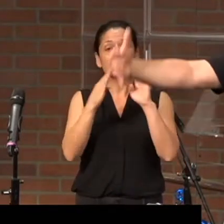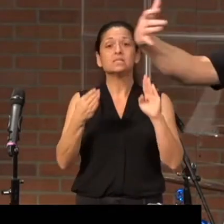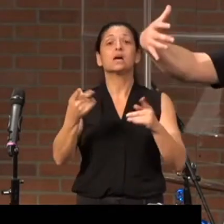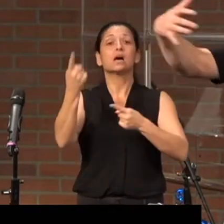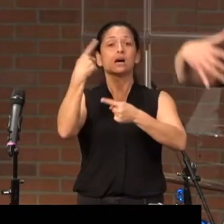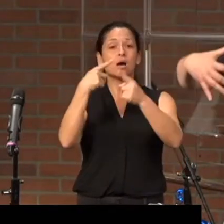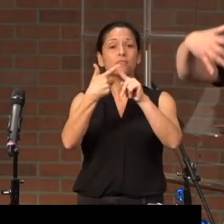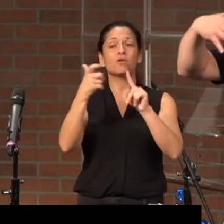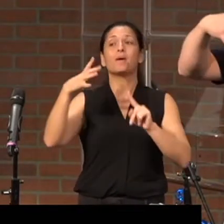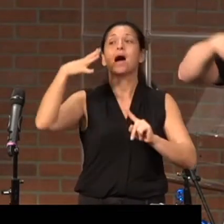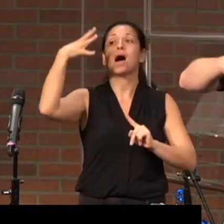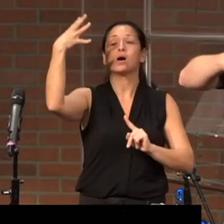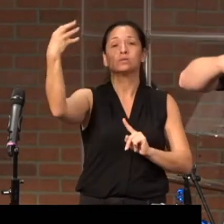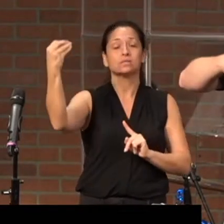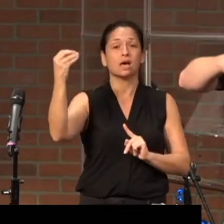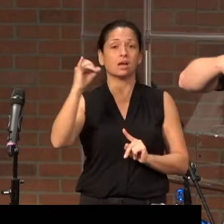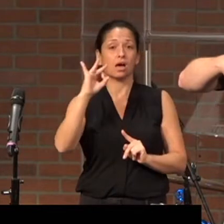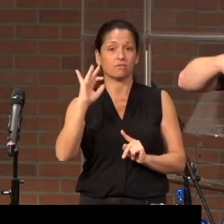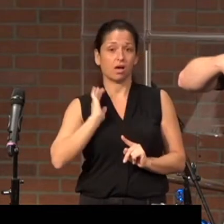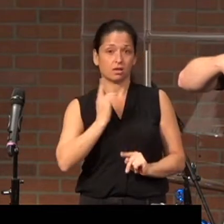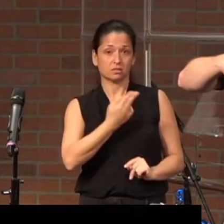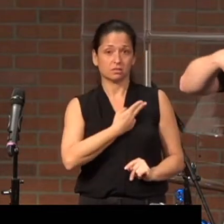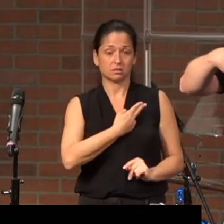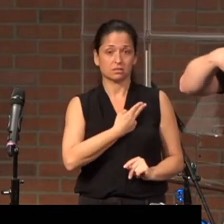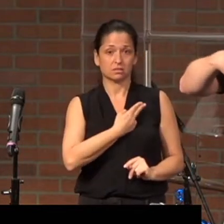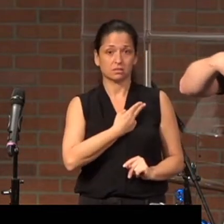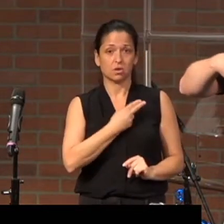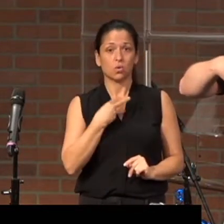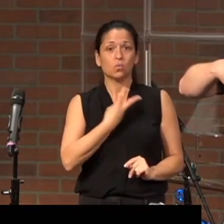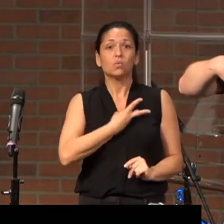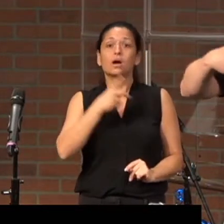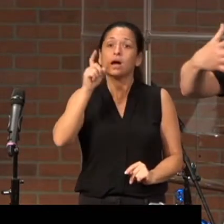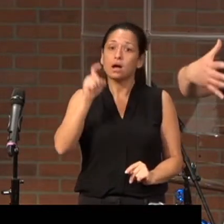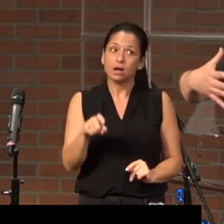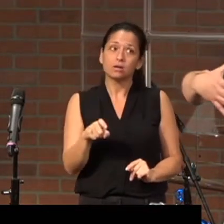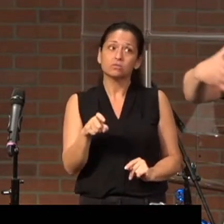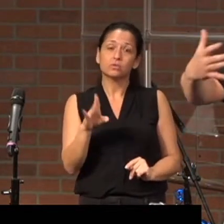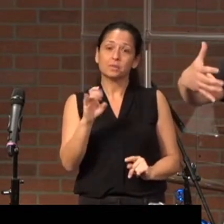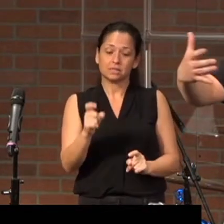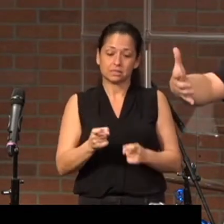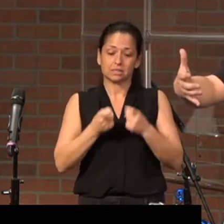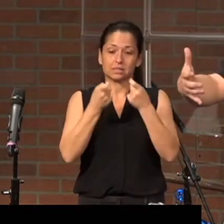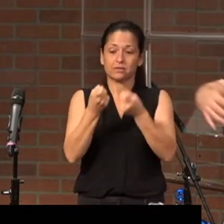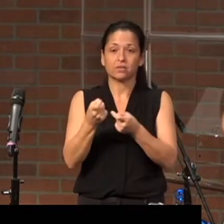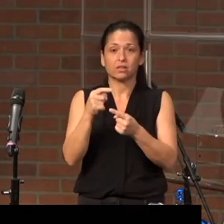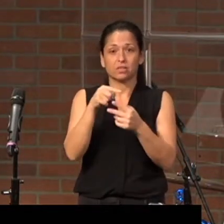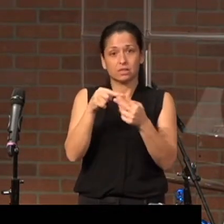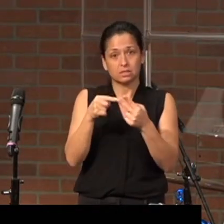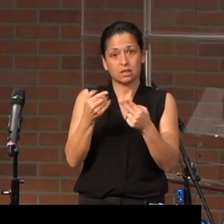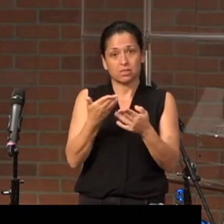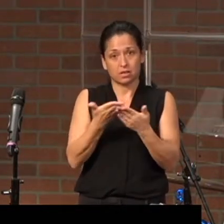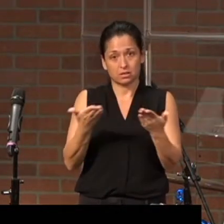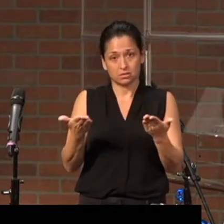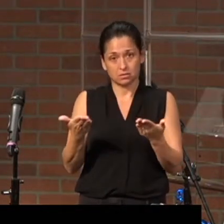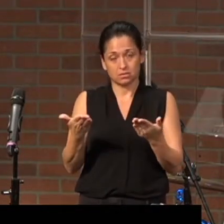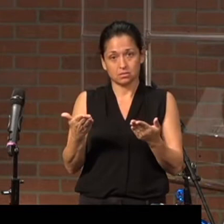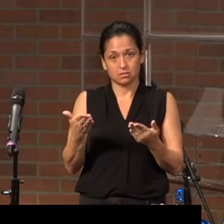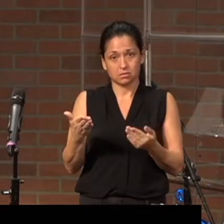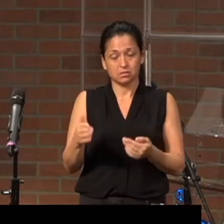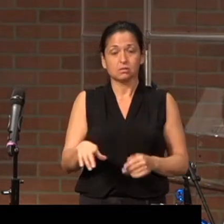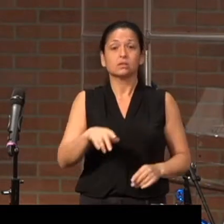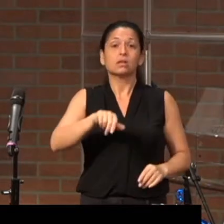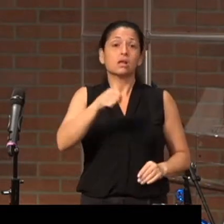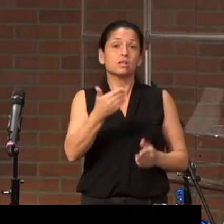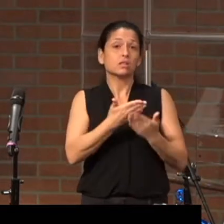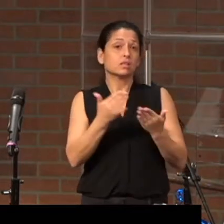from outside of us. We have to be given those things. The other thing that Peter